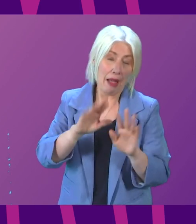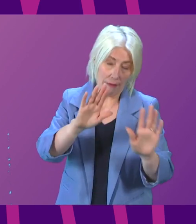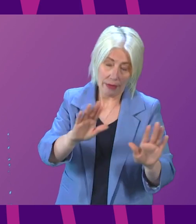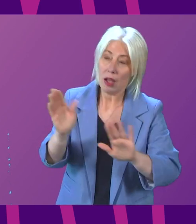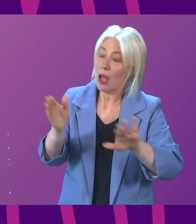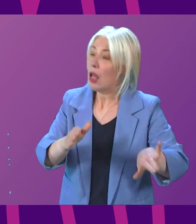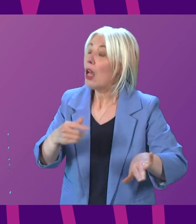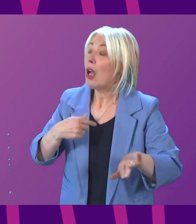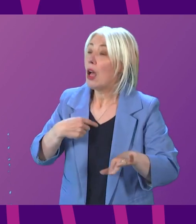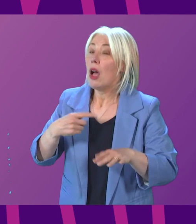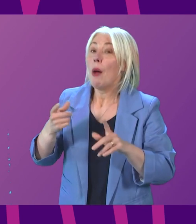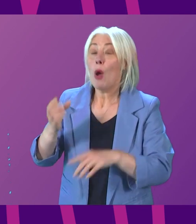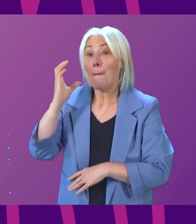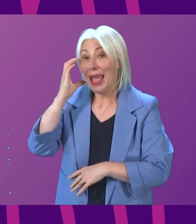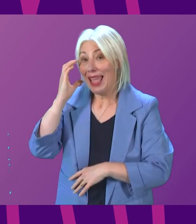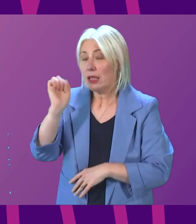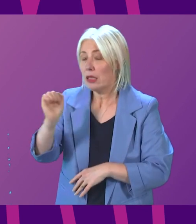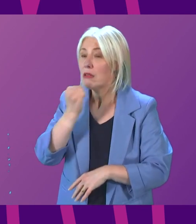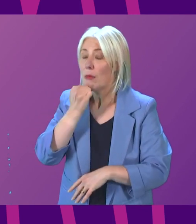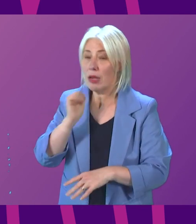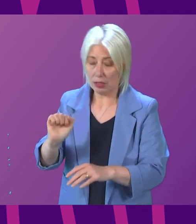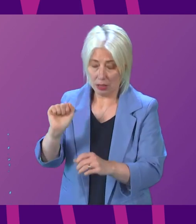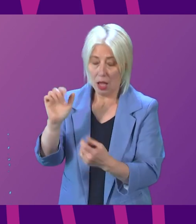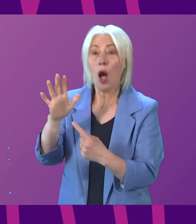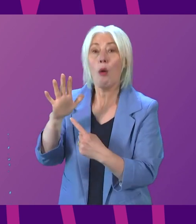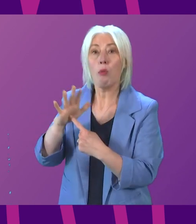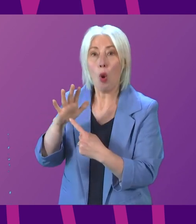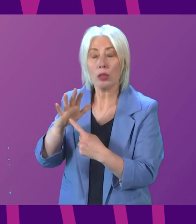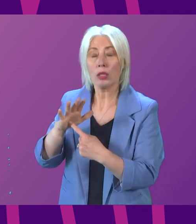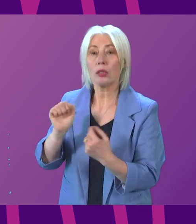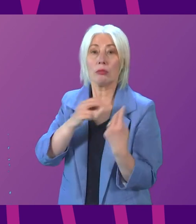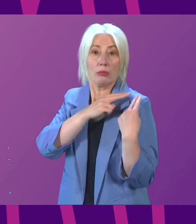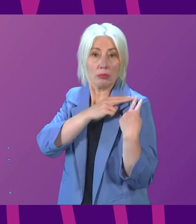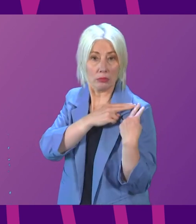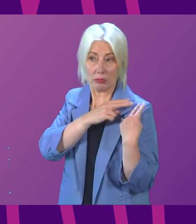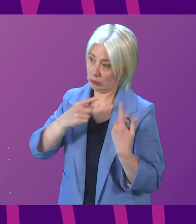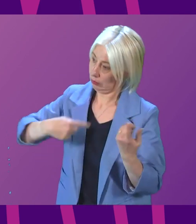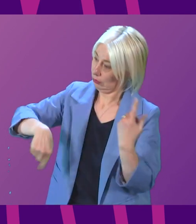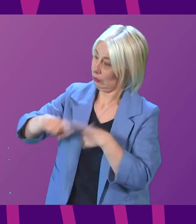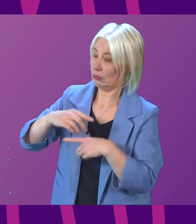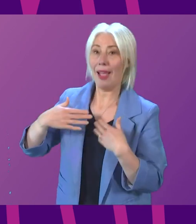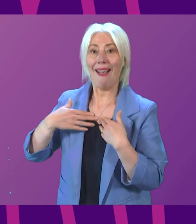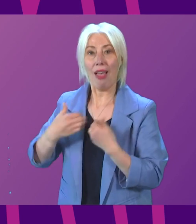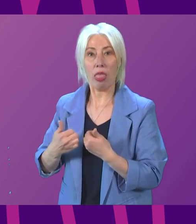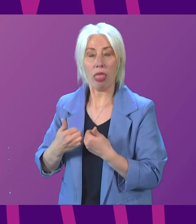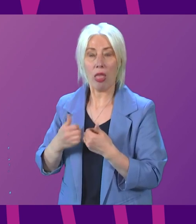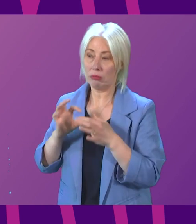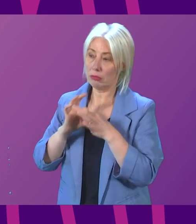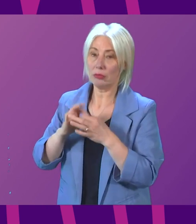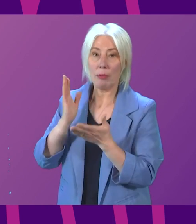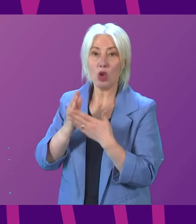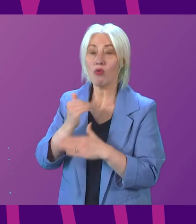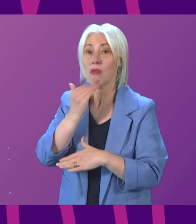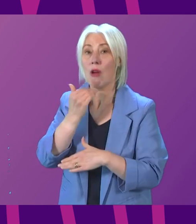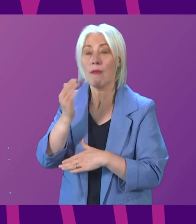complete my answer in terms of bed numbers. It is important and a big responsibility of Government working with health boards to ensure that we have an appropriate number